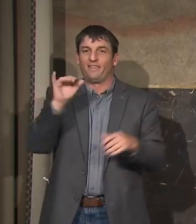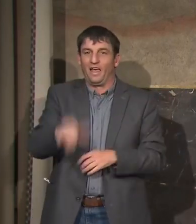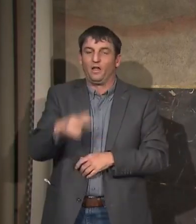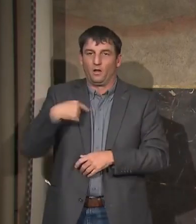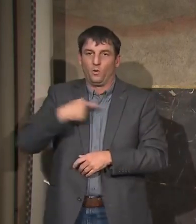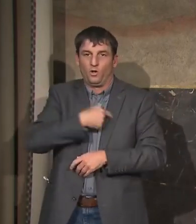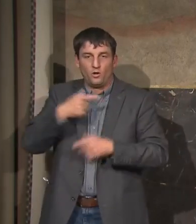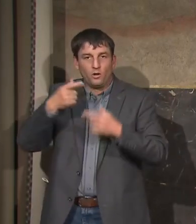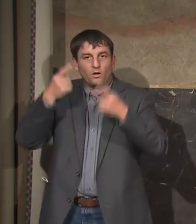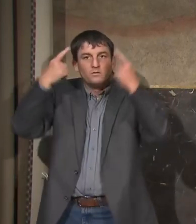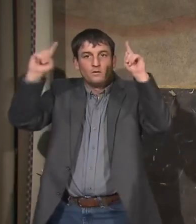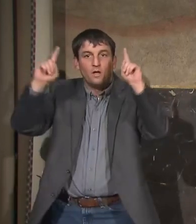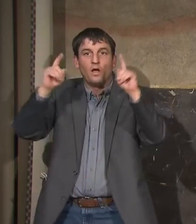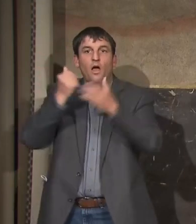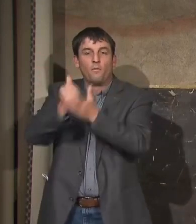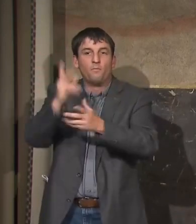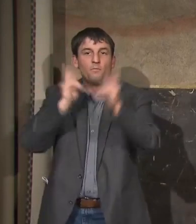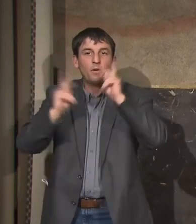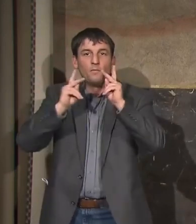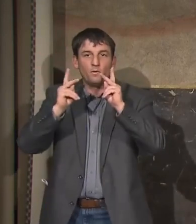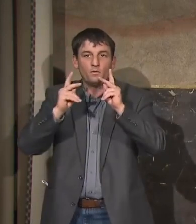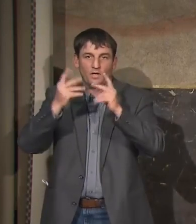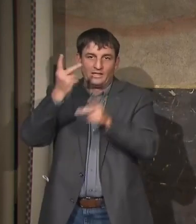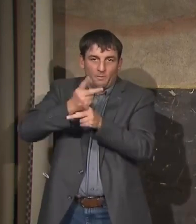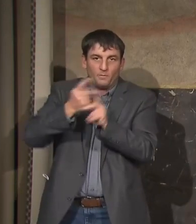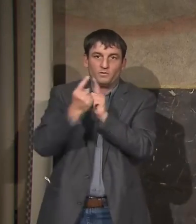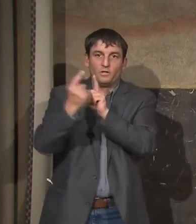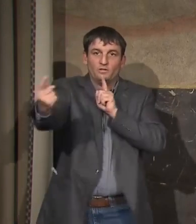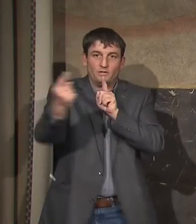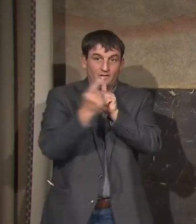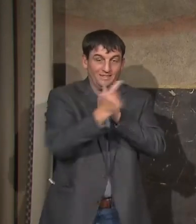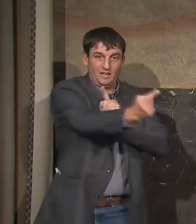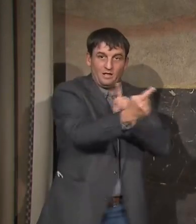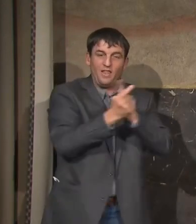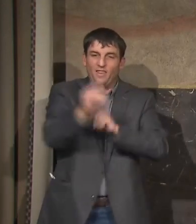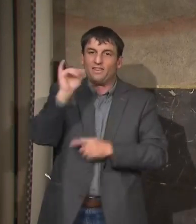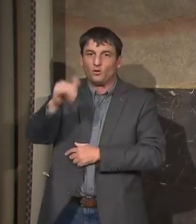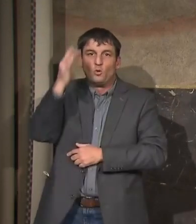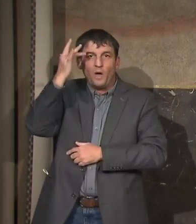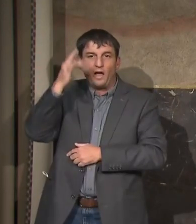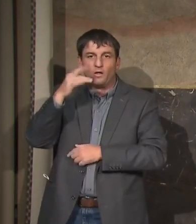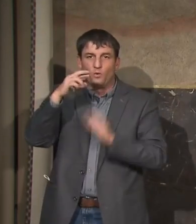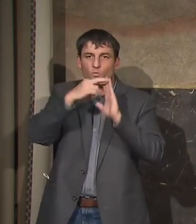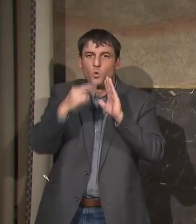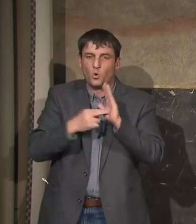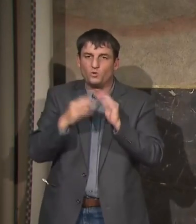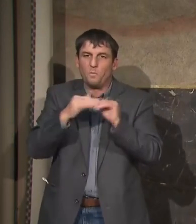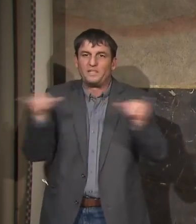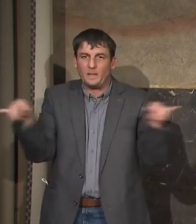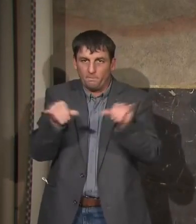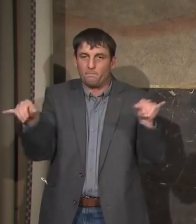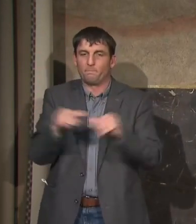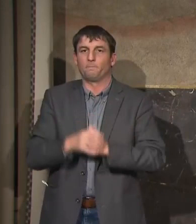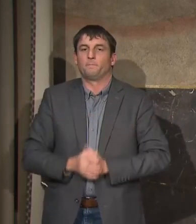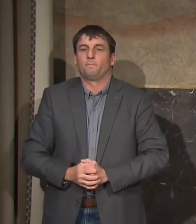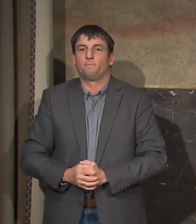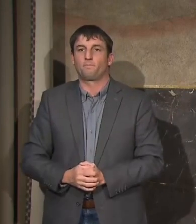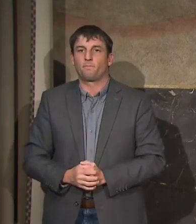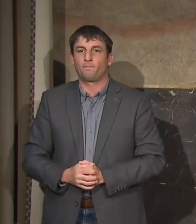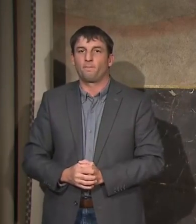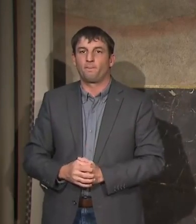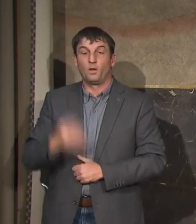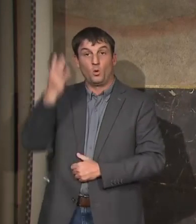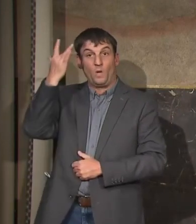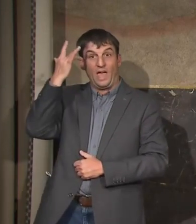distancing. And so for that reason, the rules are very, very similar for each of those. The reason